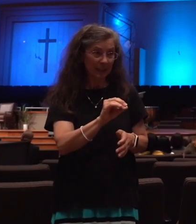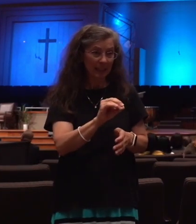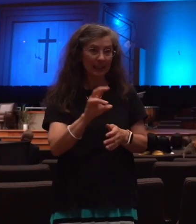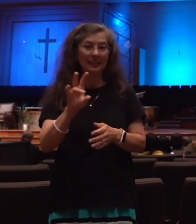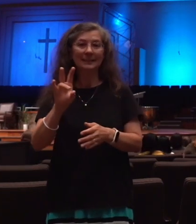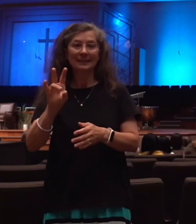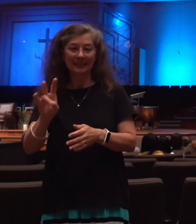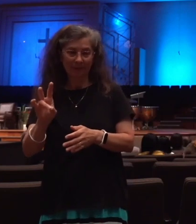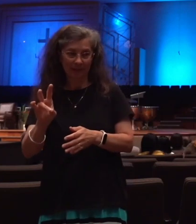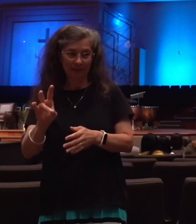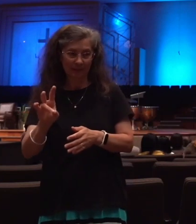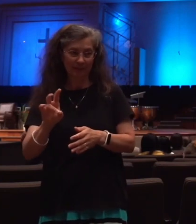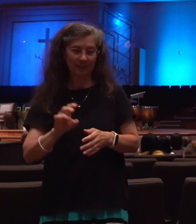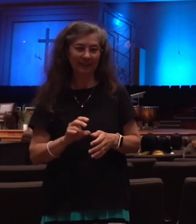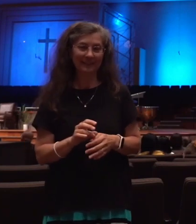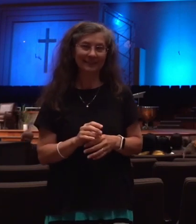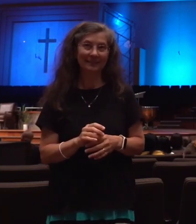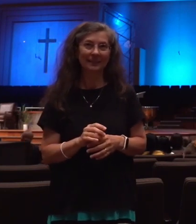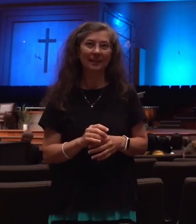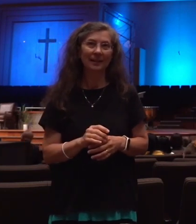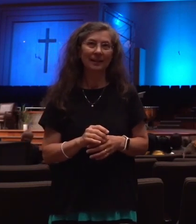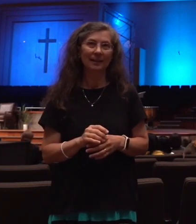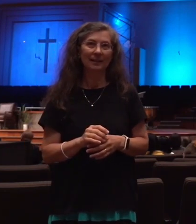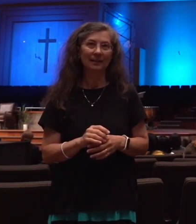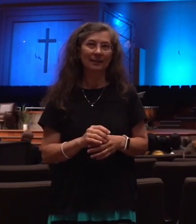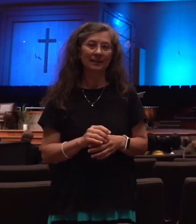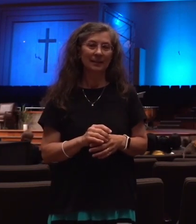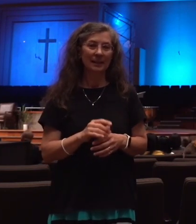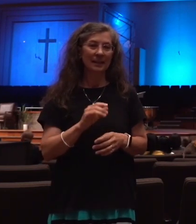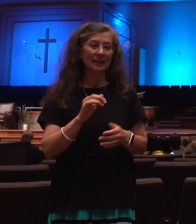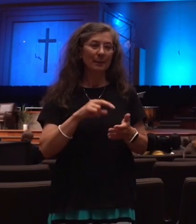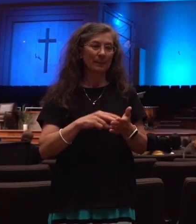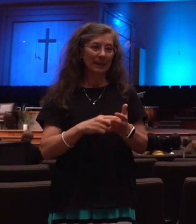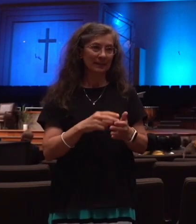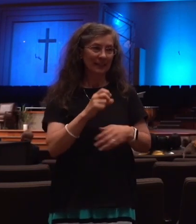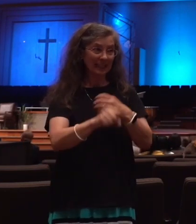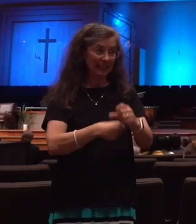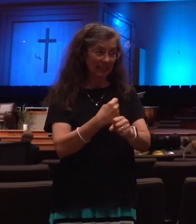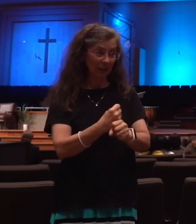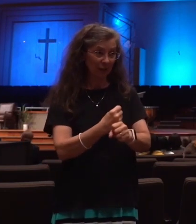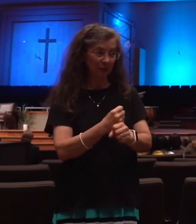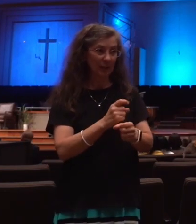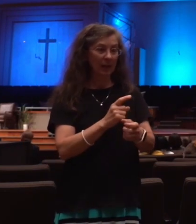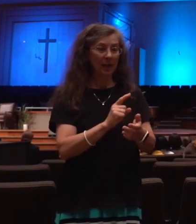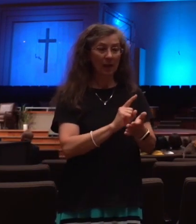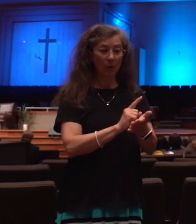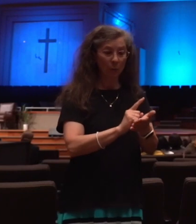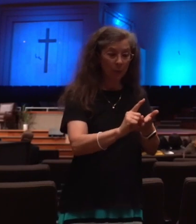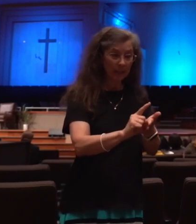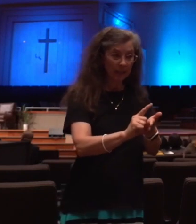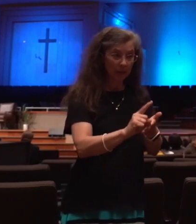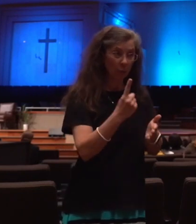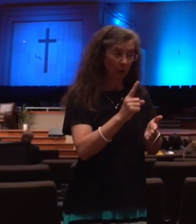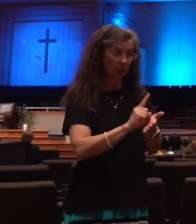they are in the units of years. So each week is seven years.